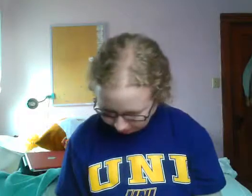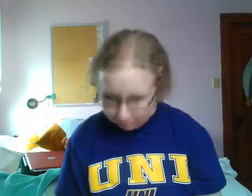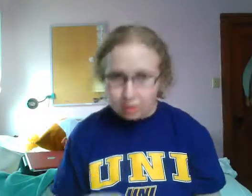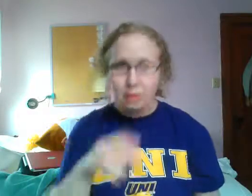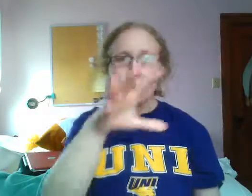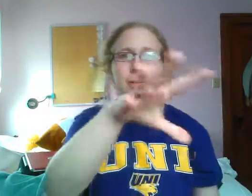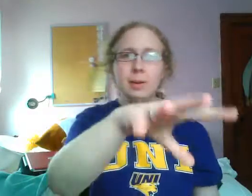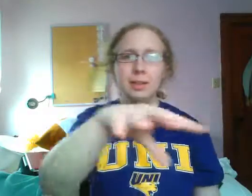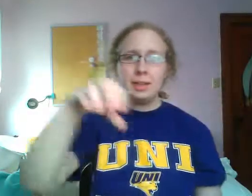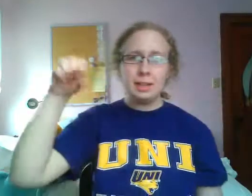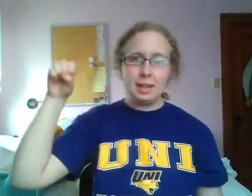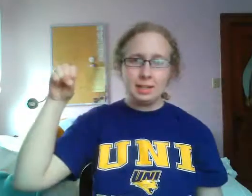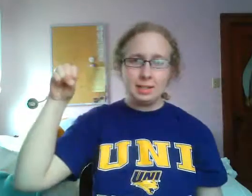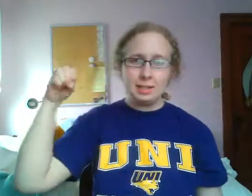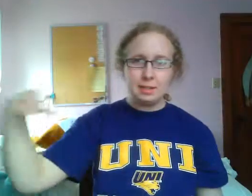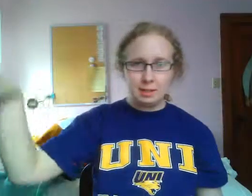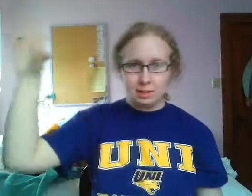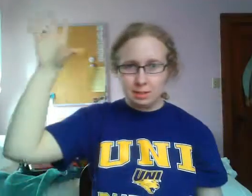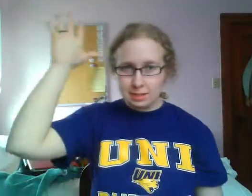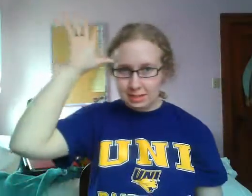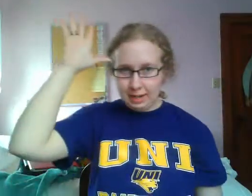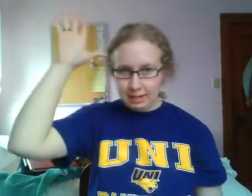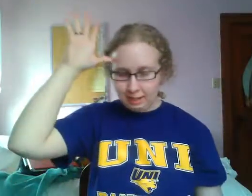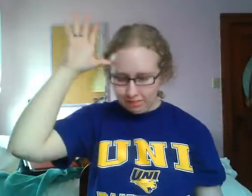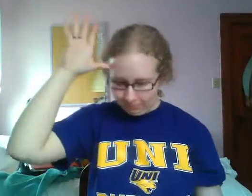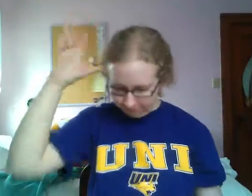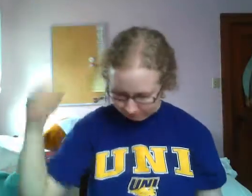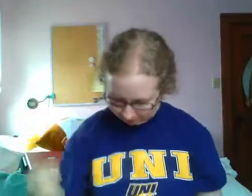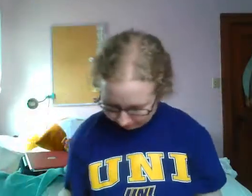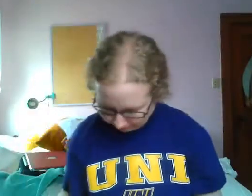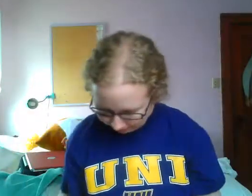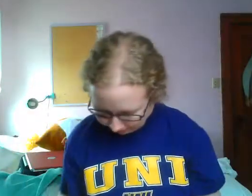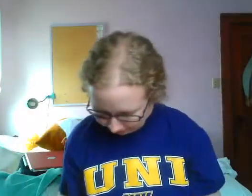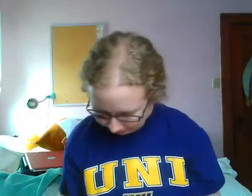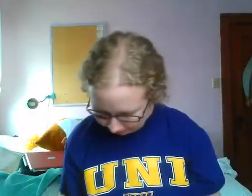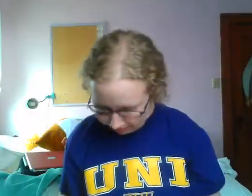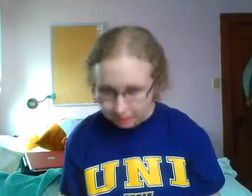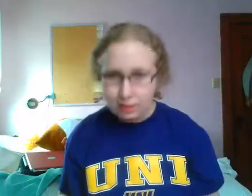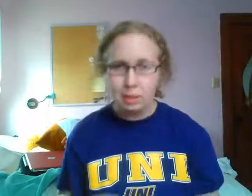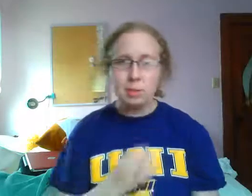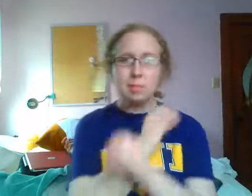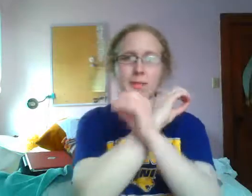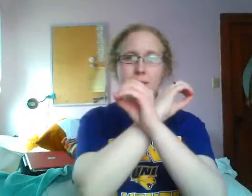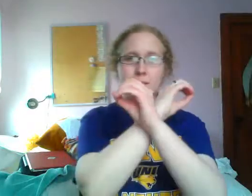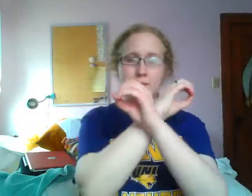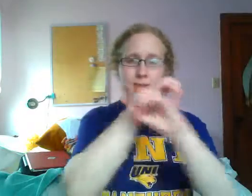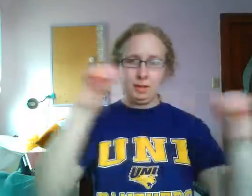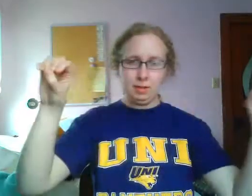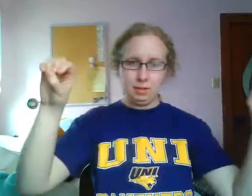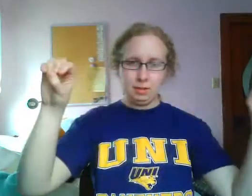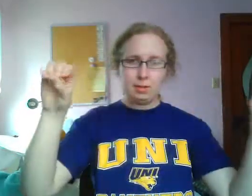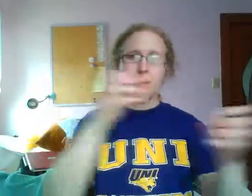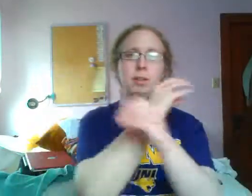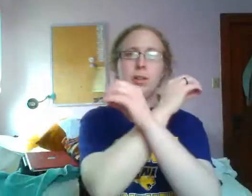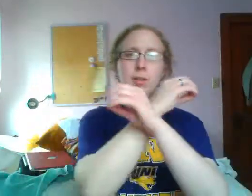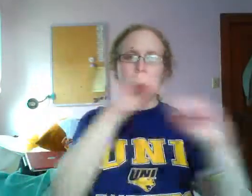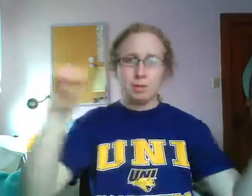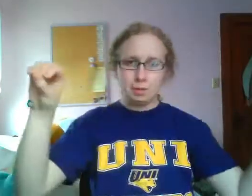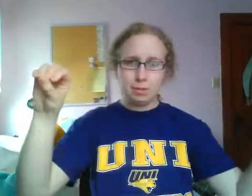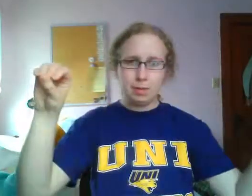Go get your daddy and tell him this is no, so you don't